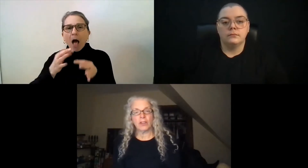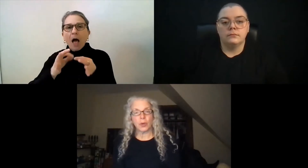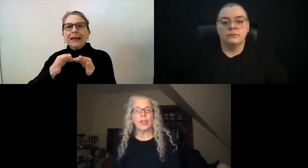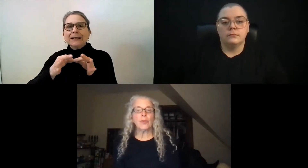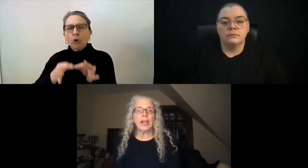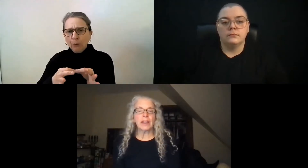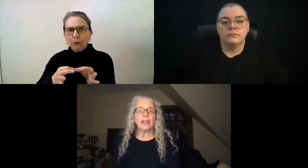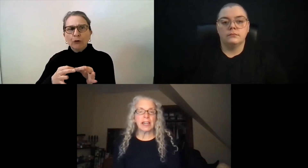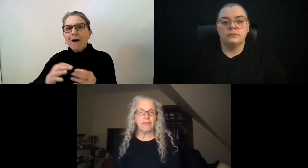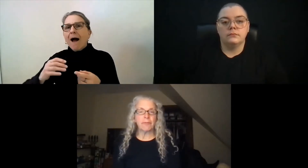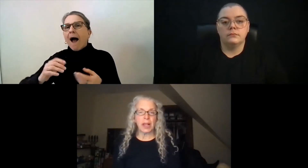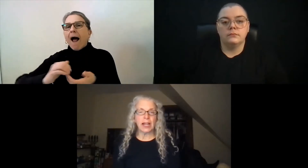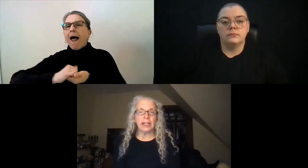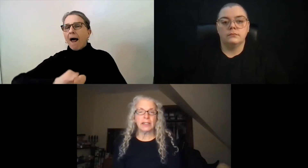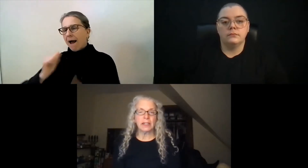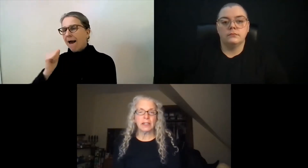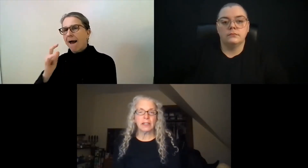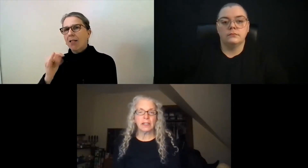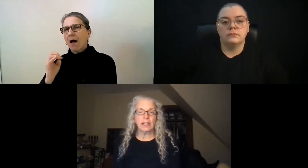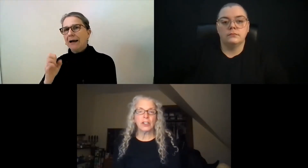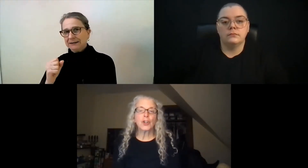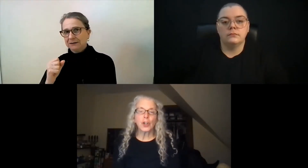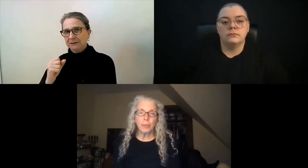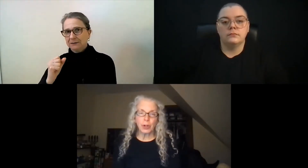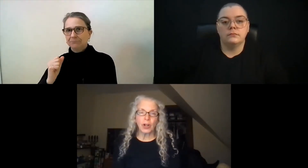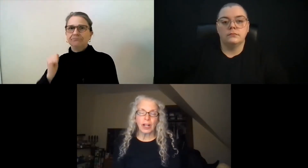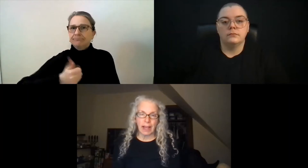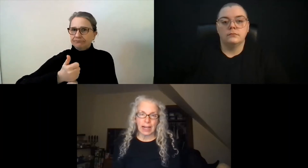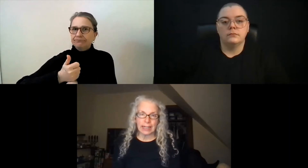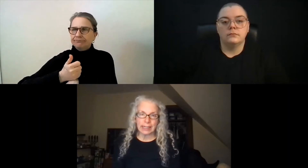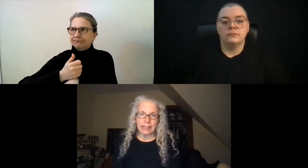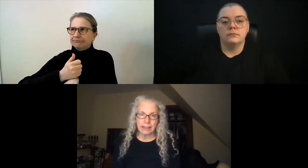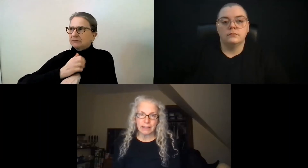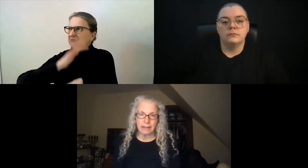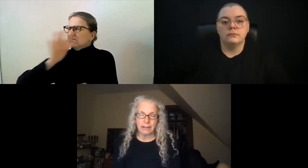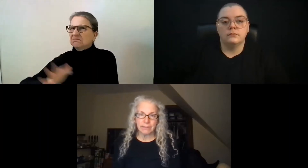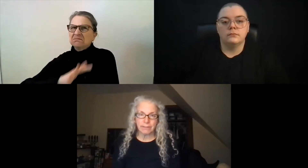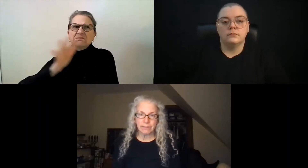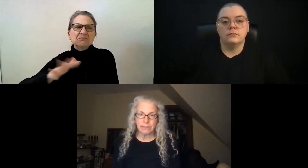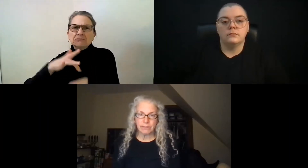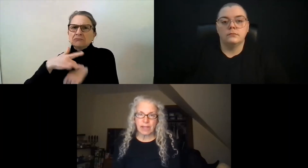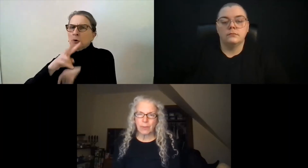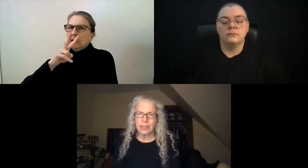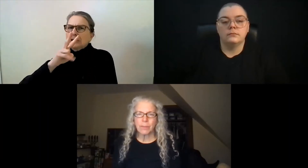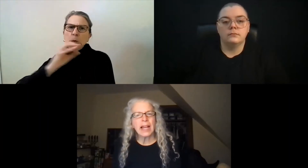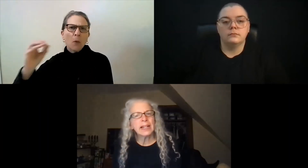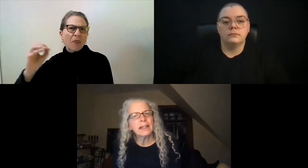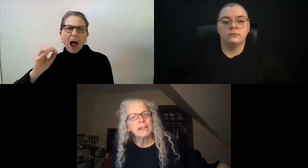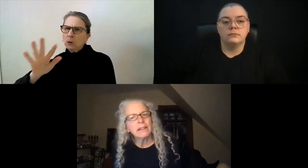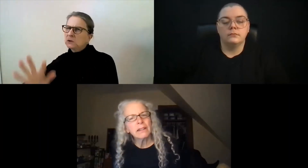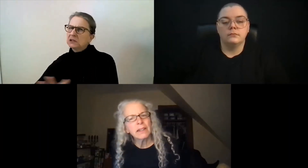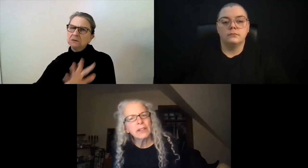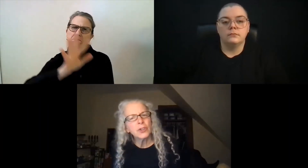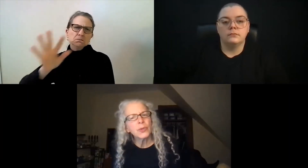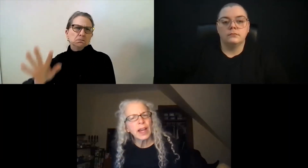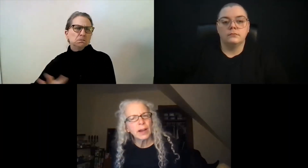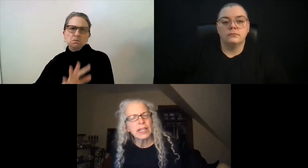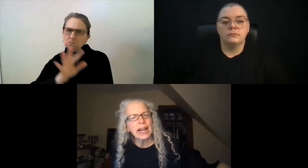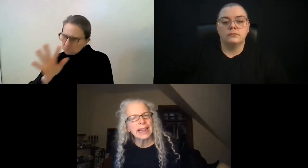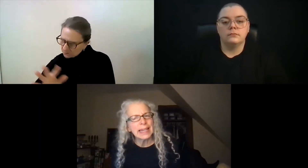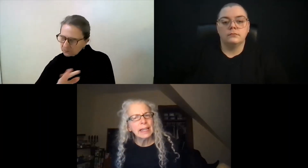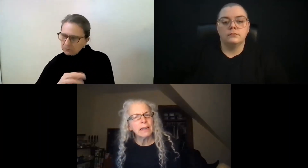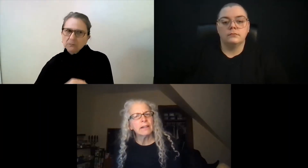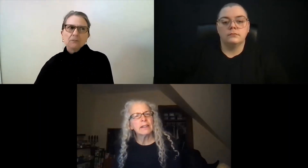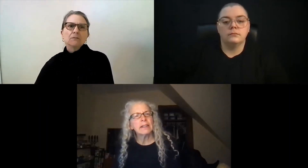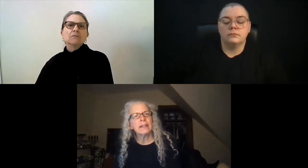So we created the Deaf-Blind Interpreter Alliance. That was back in 2000,